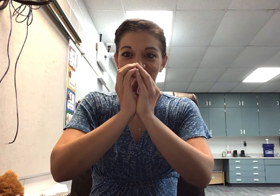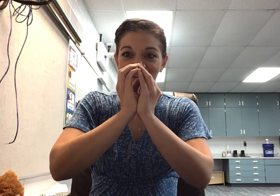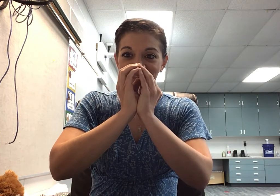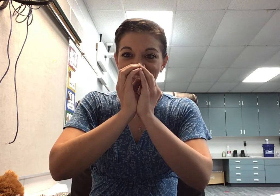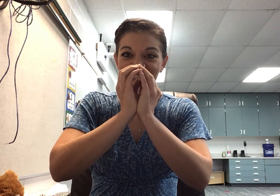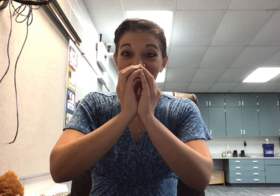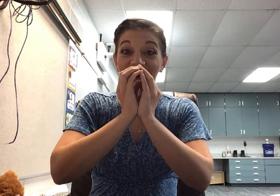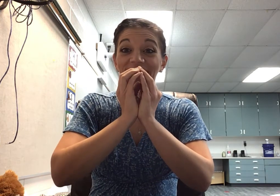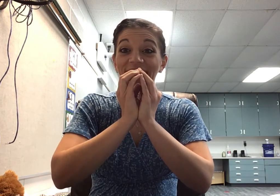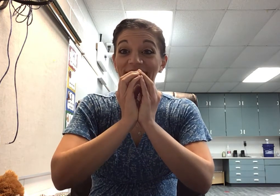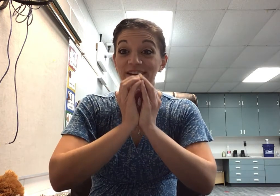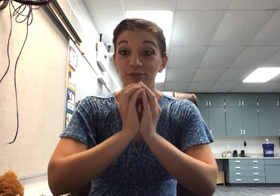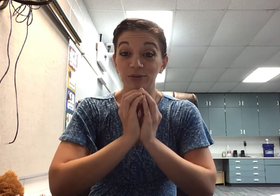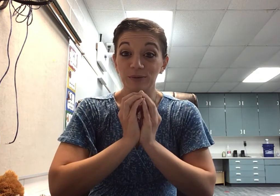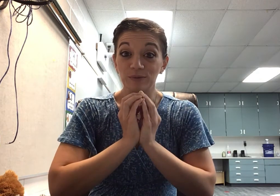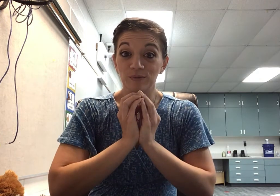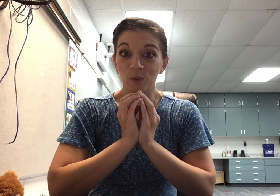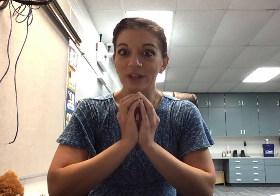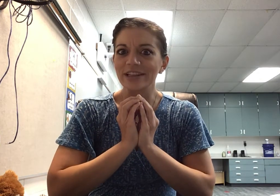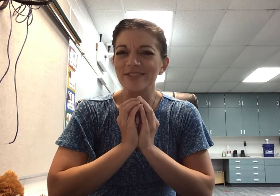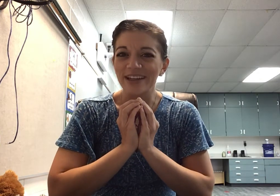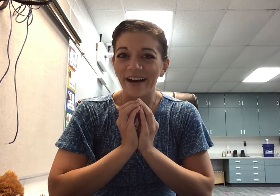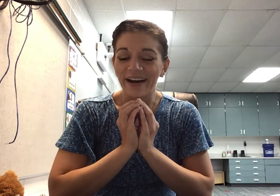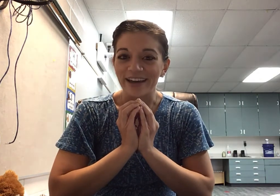This is a hive. What lives in a hive?